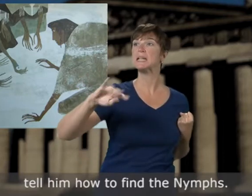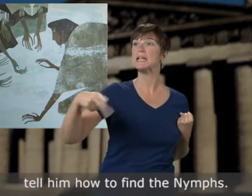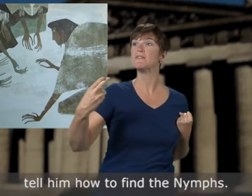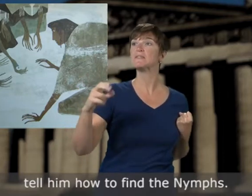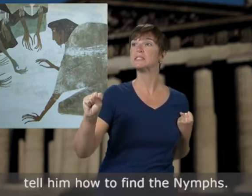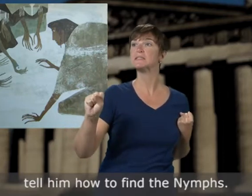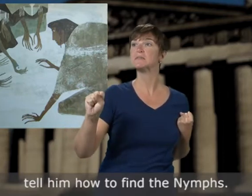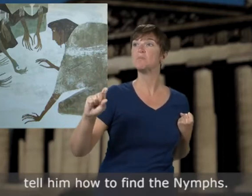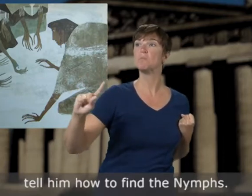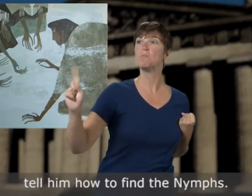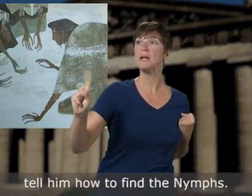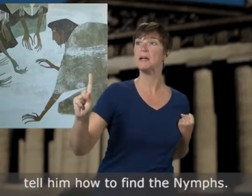find the nymphs